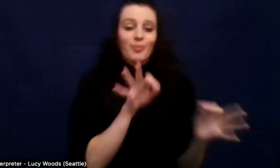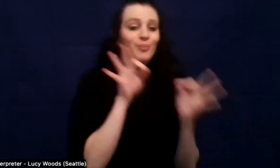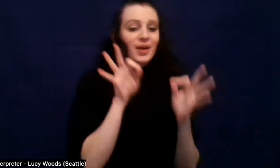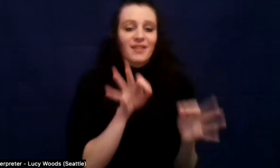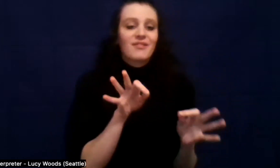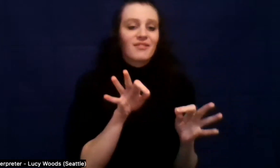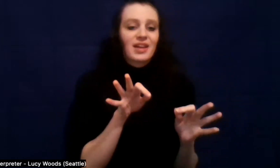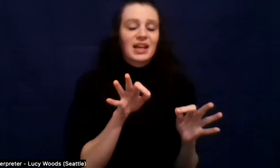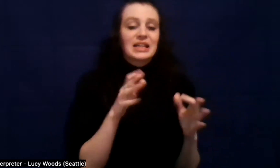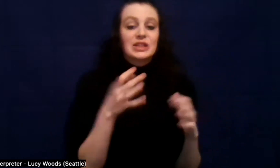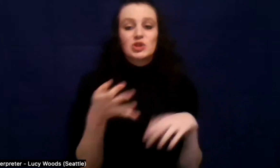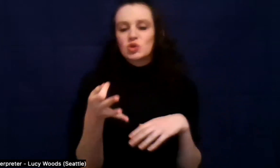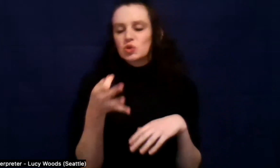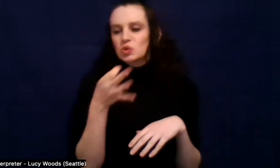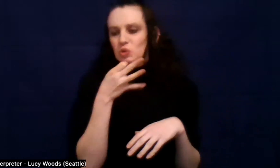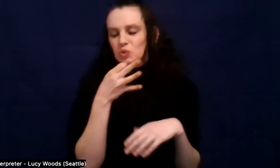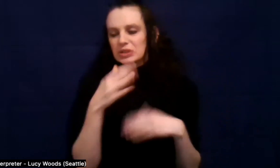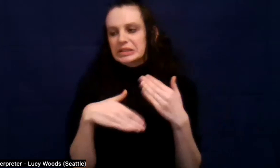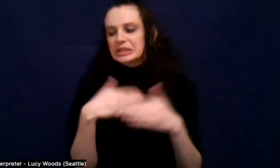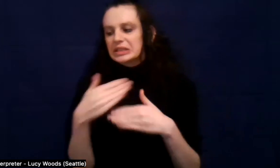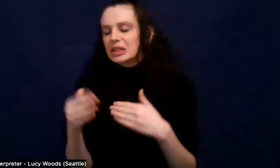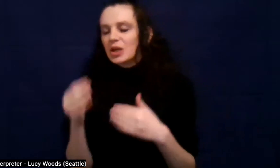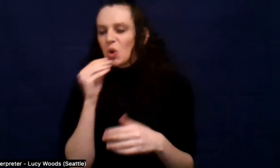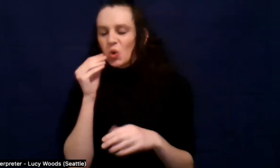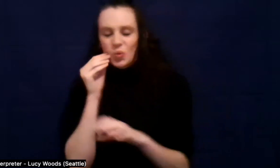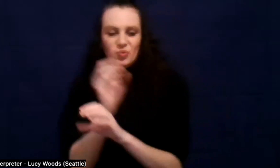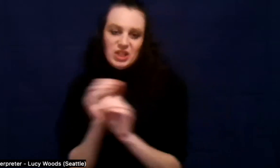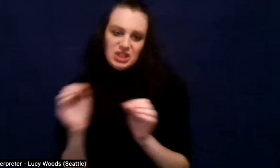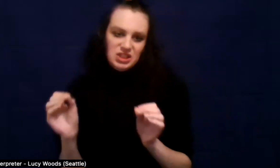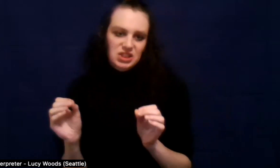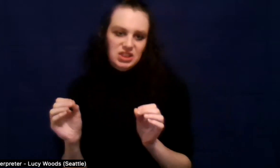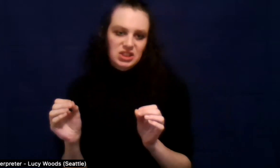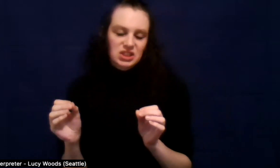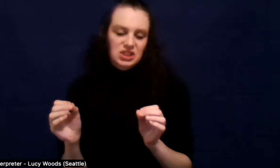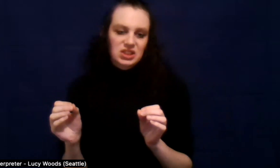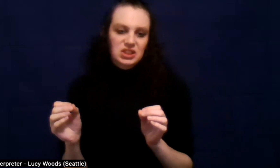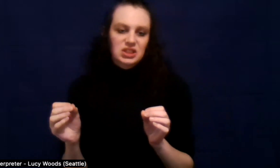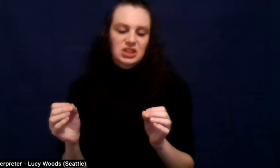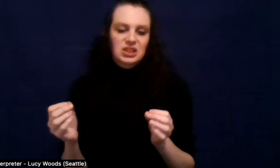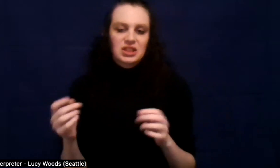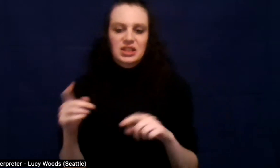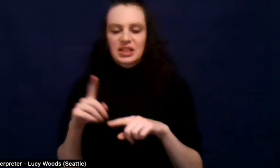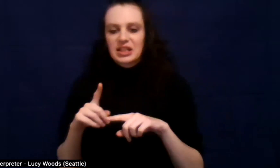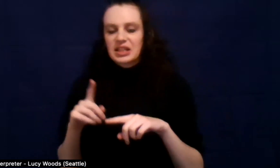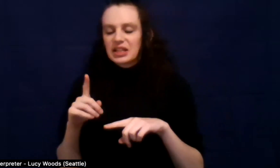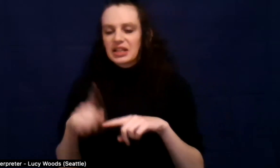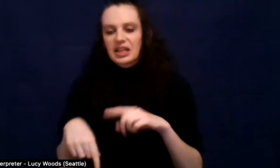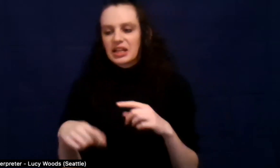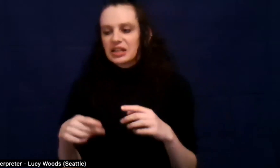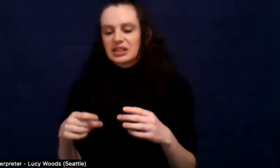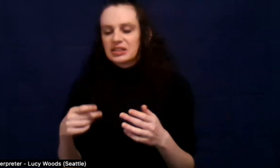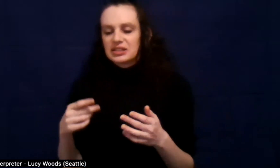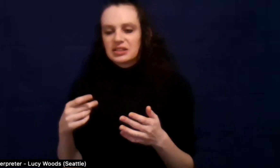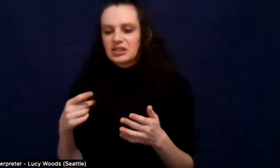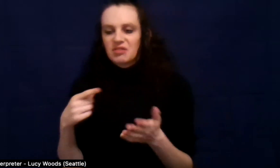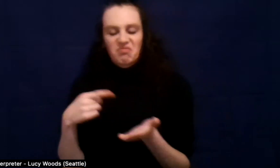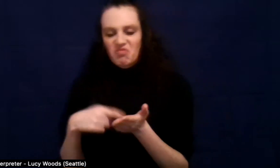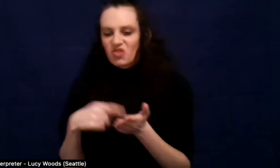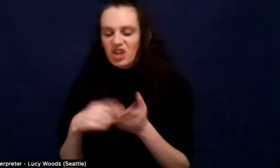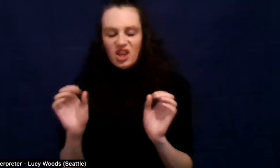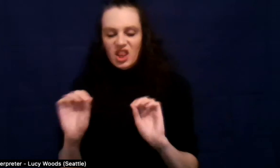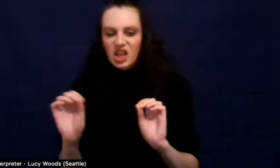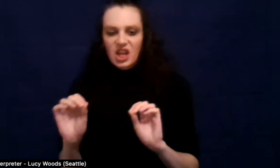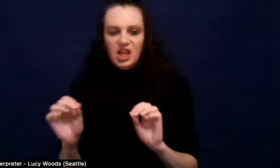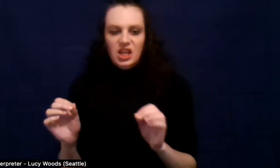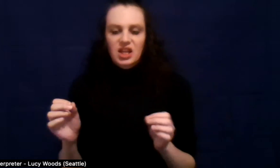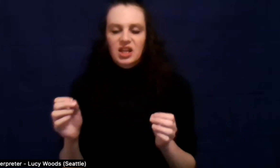to, um, being homeless and not being able to support myself, losing friendships, family